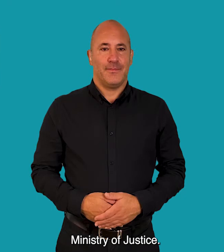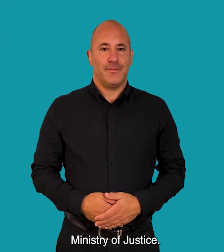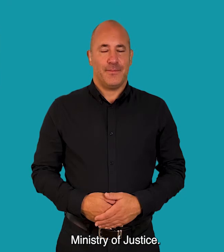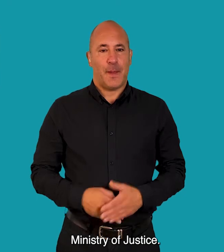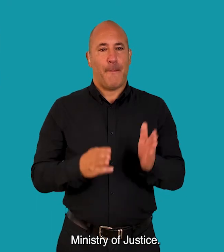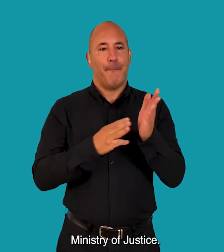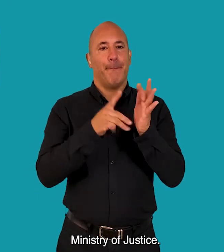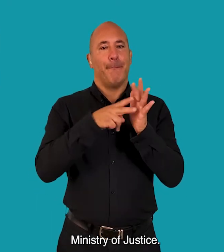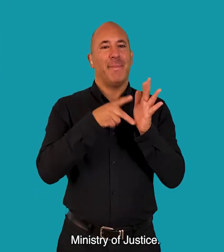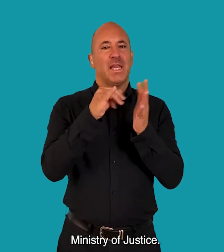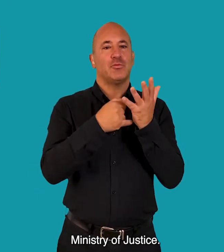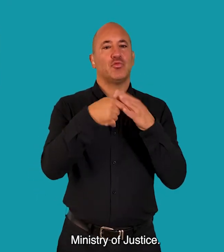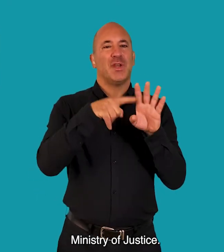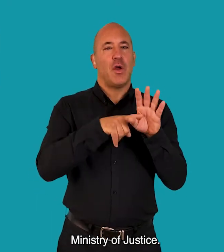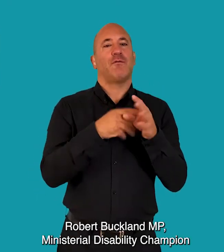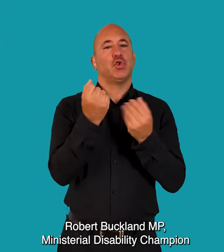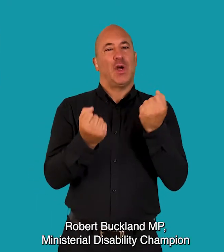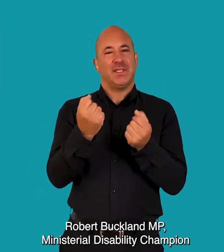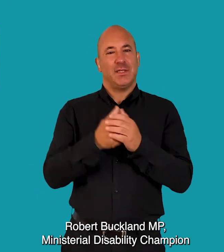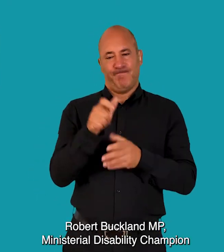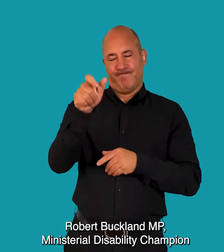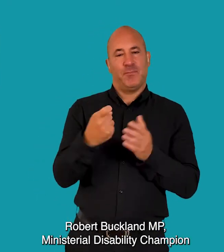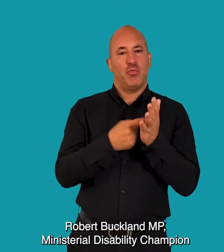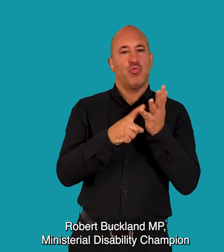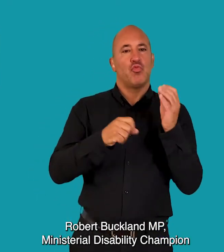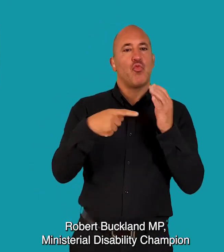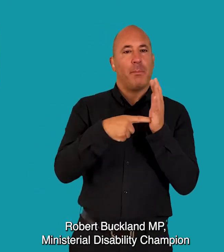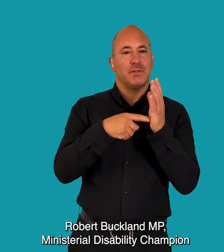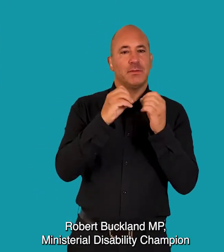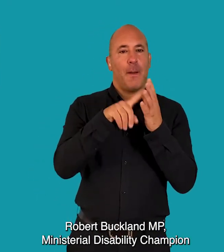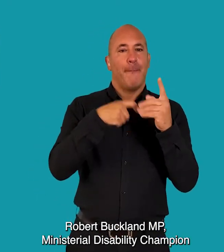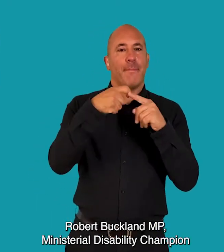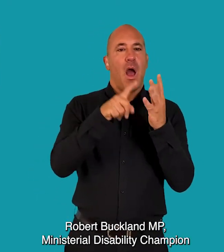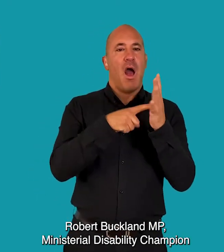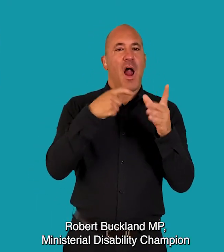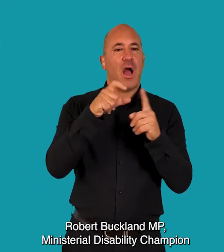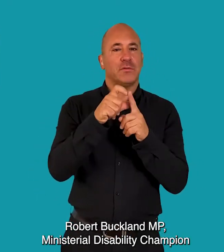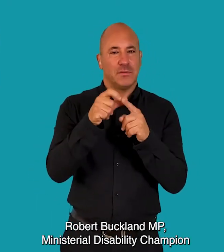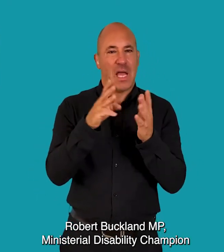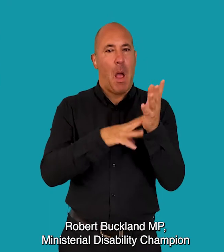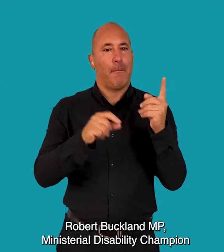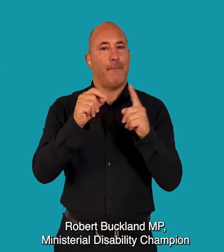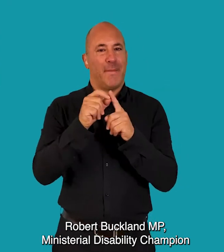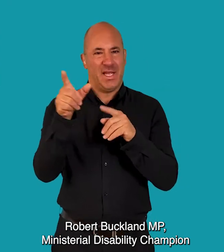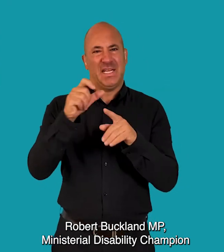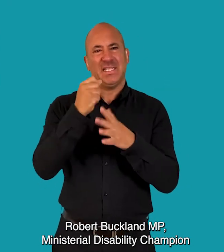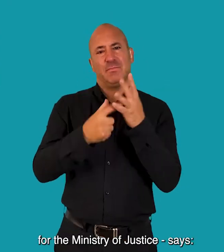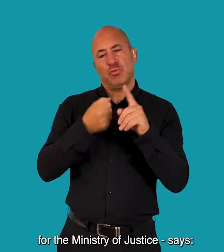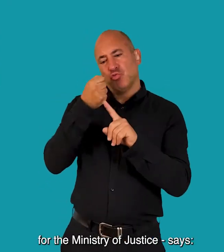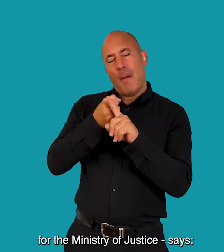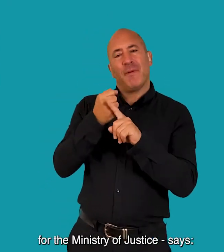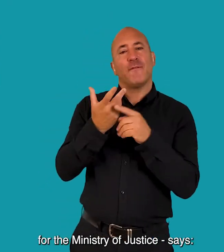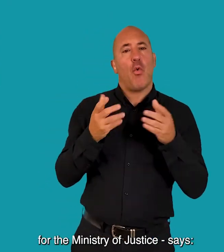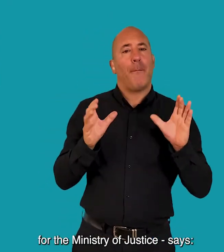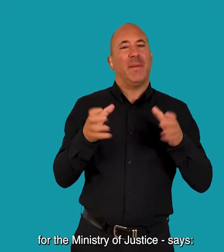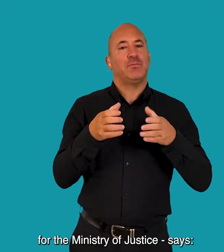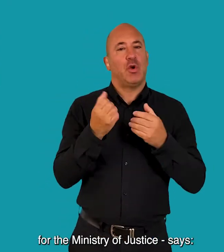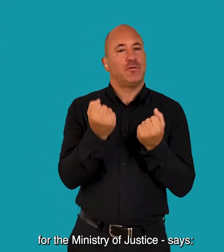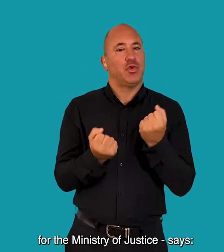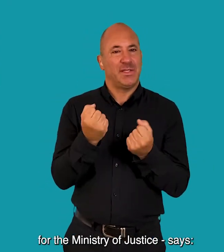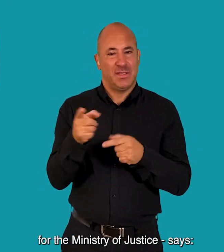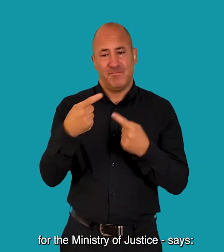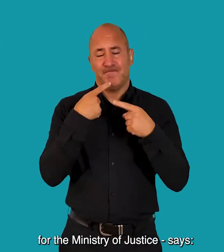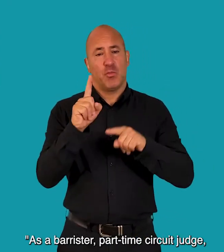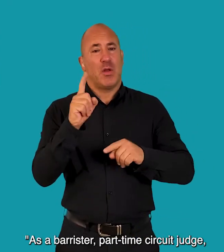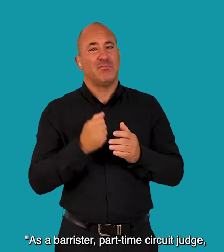Ministry of Justice Justice Robert Buckland MP, Ministerial Disability Champion for the Ministry of Justice